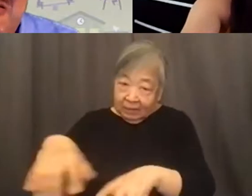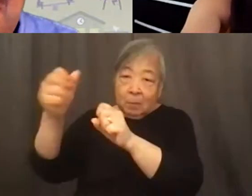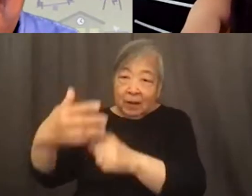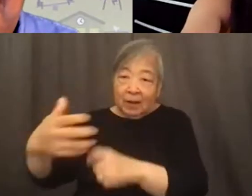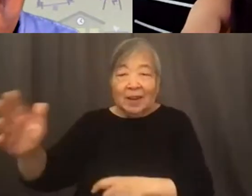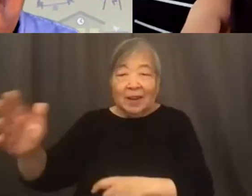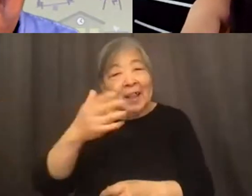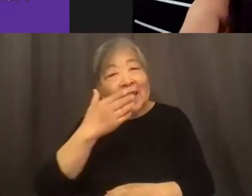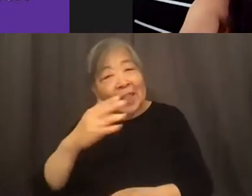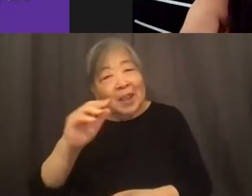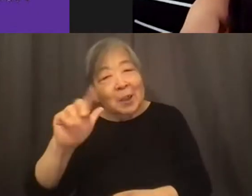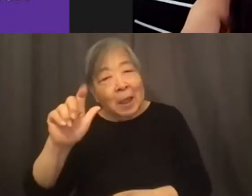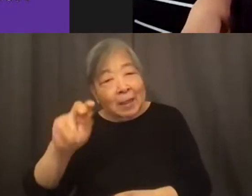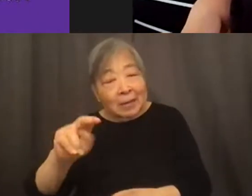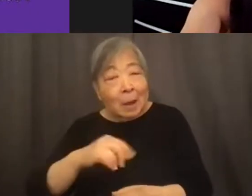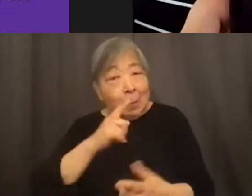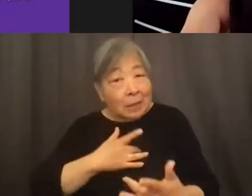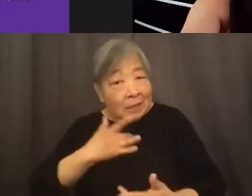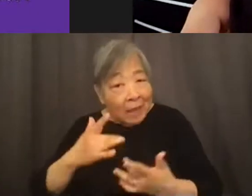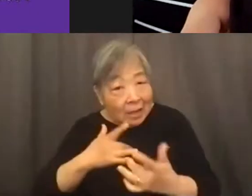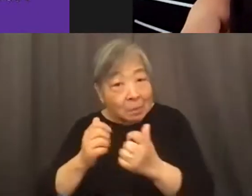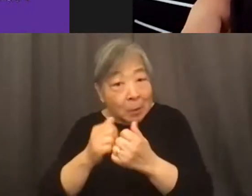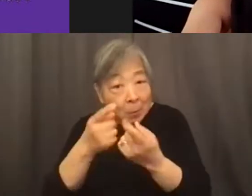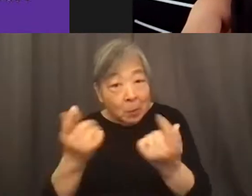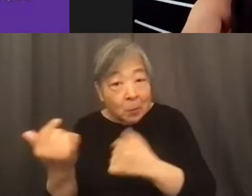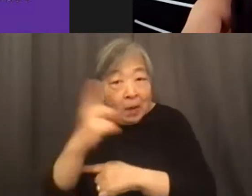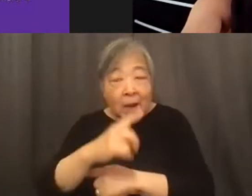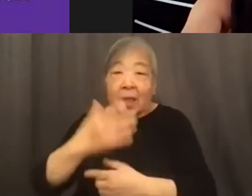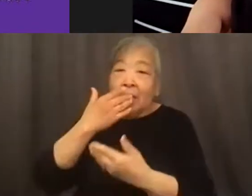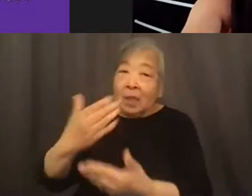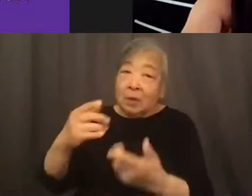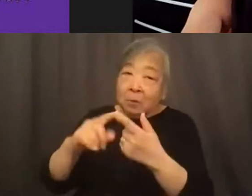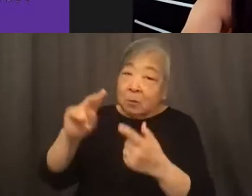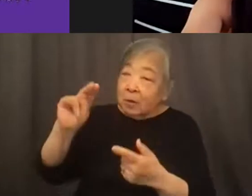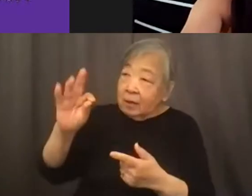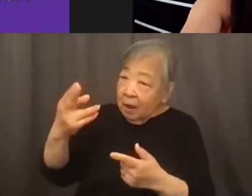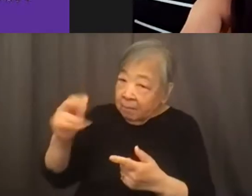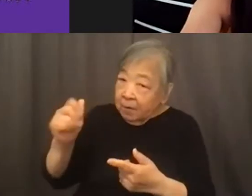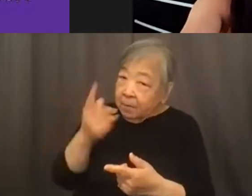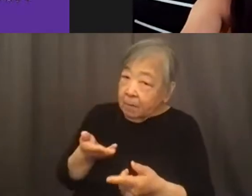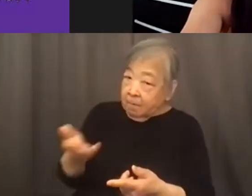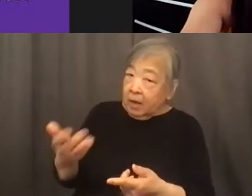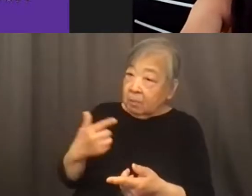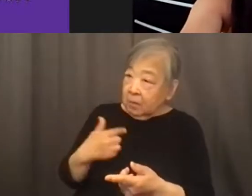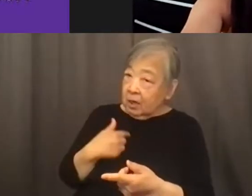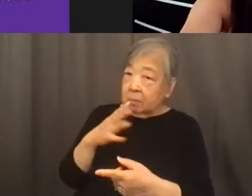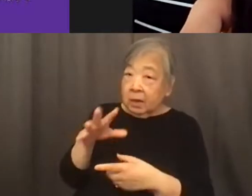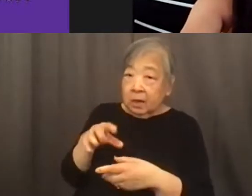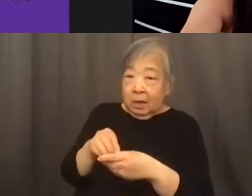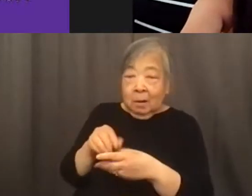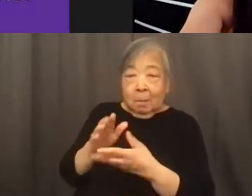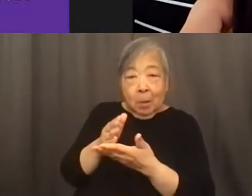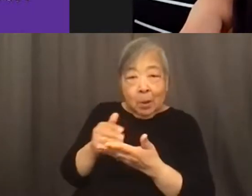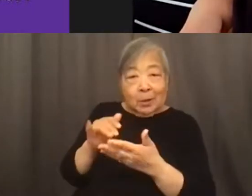Thank you, Alan. I am really excited to be with all of you today. And thank you to NAFA for having me as part of this esteemed panel, uh, panel